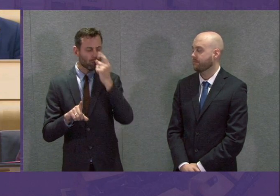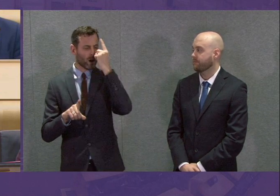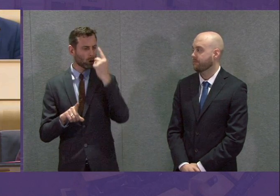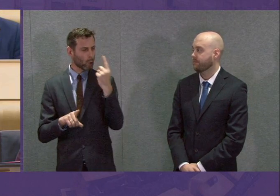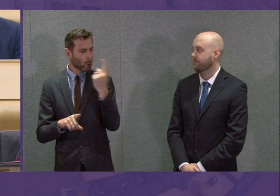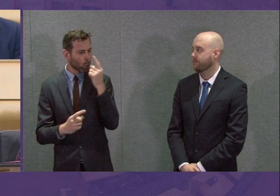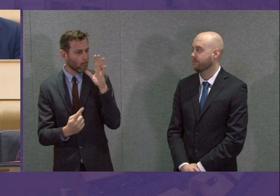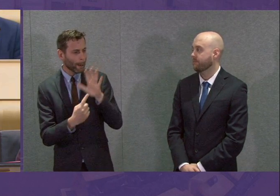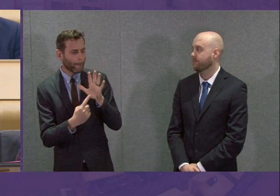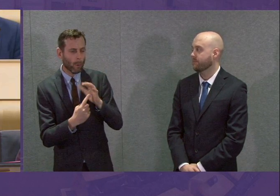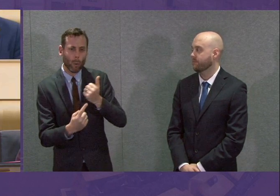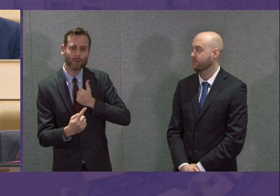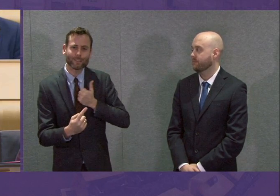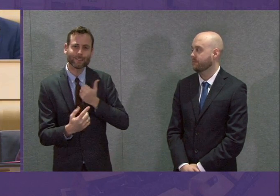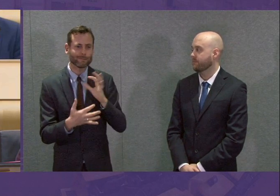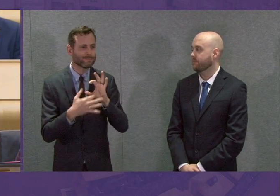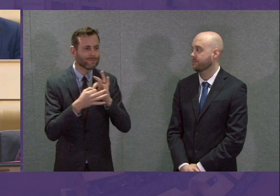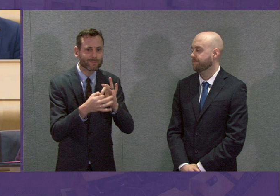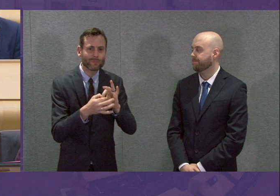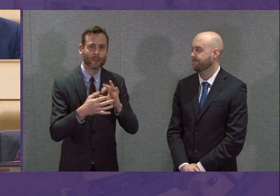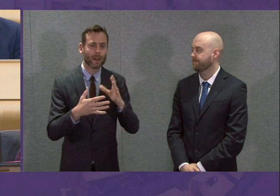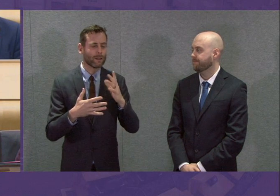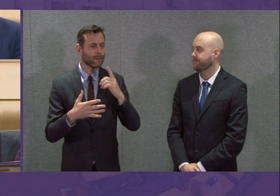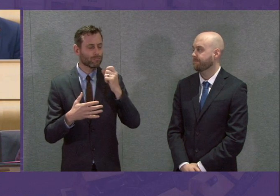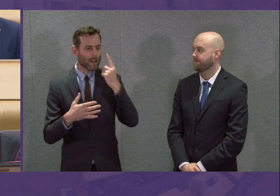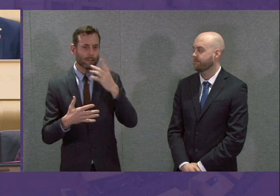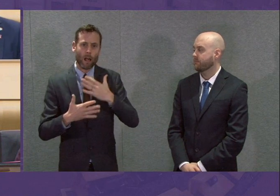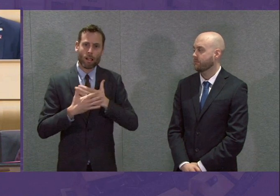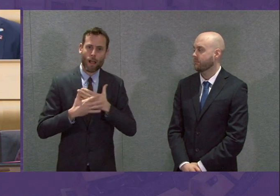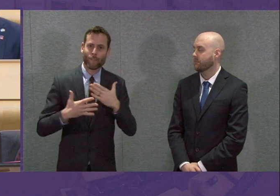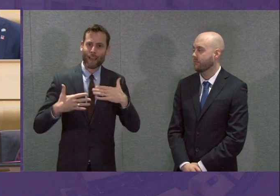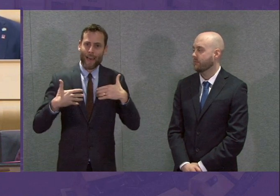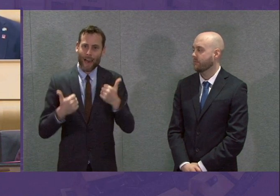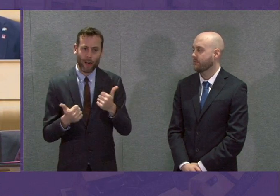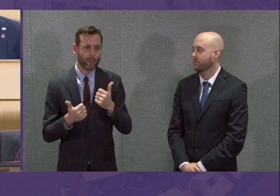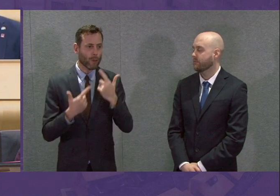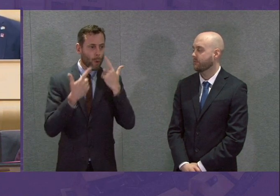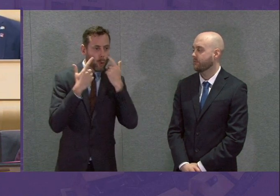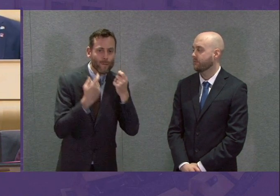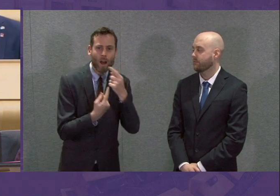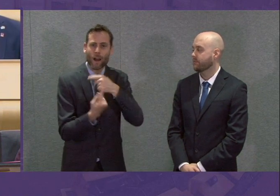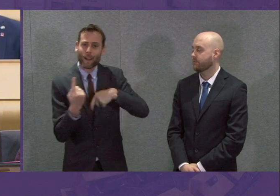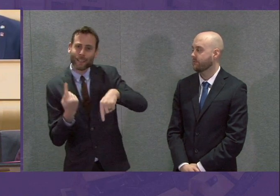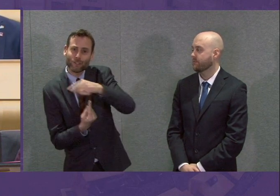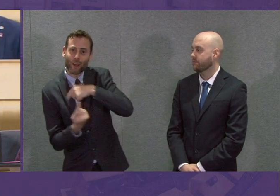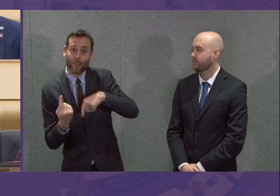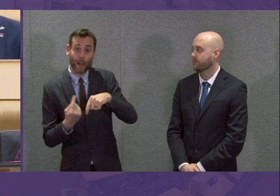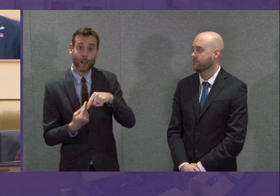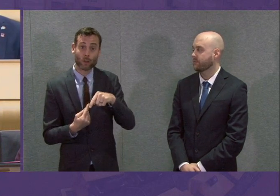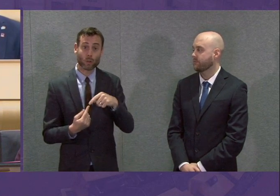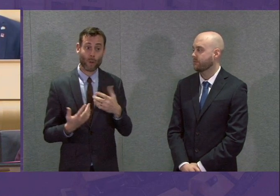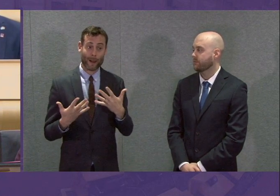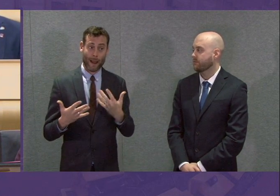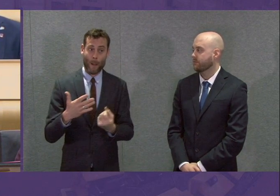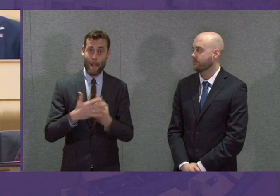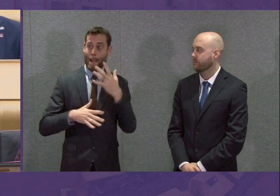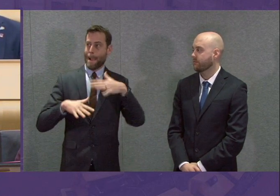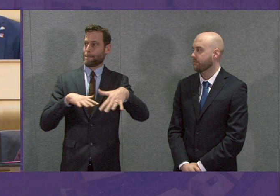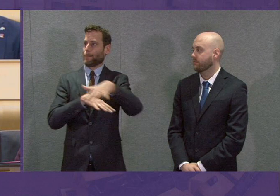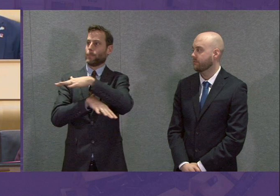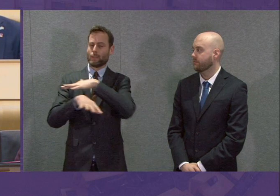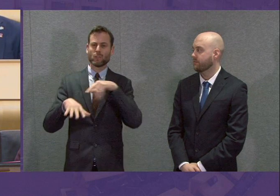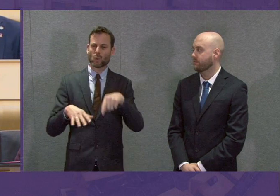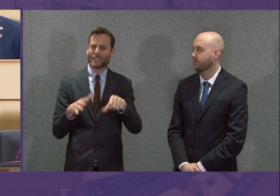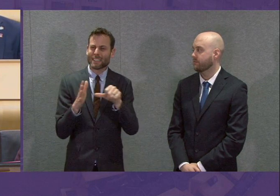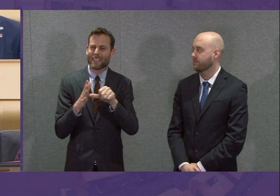health, of love and friendship and solidarity, and the importance of looking out for each other. And I think in these difficult and dark times, and